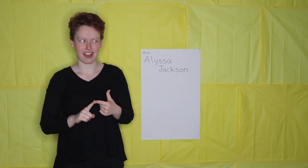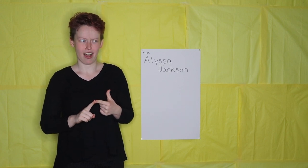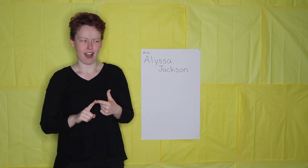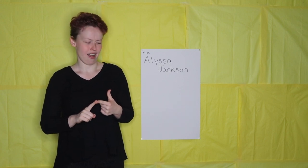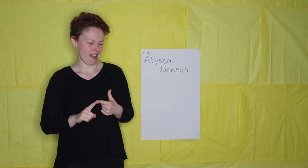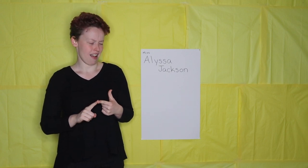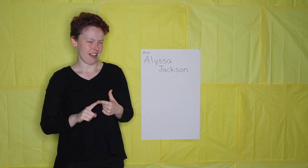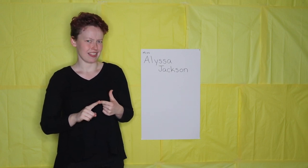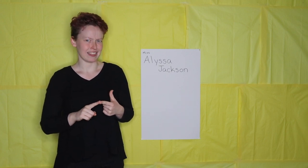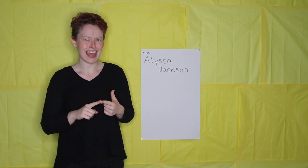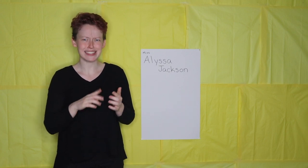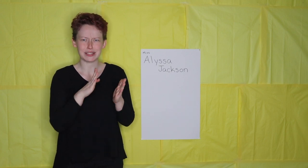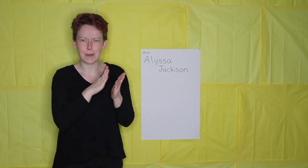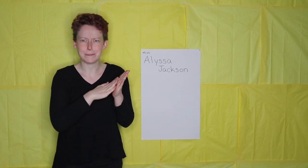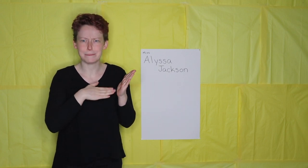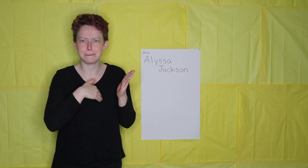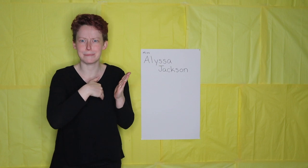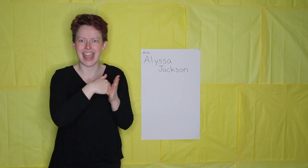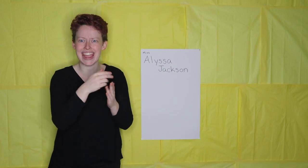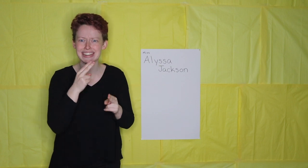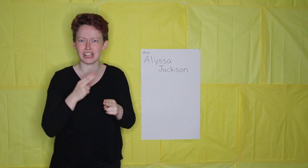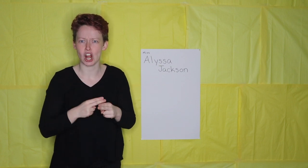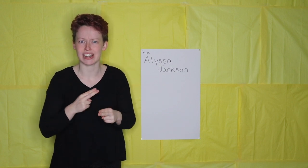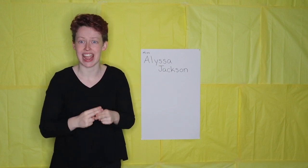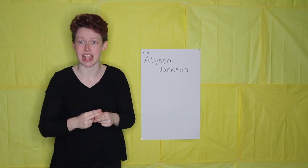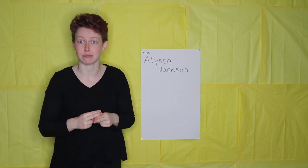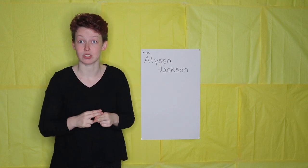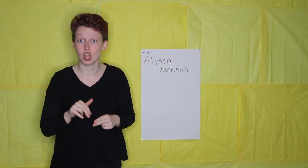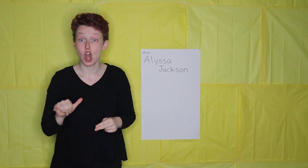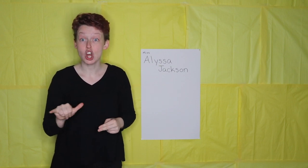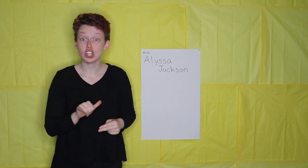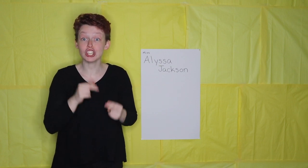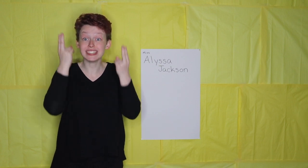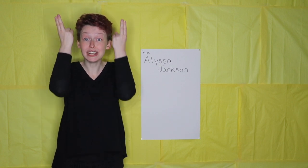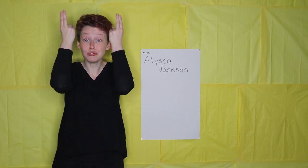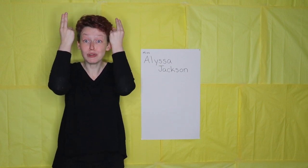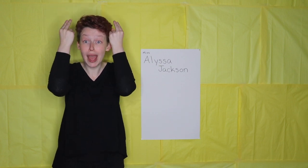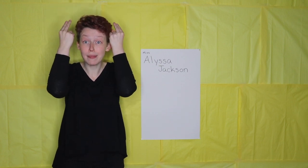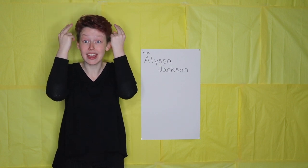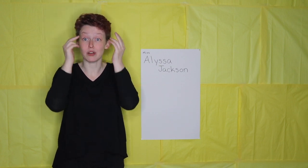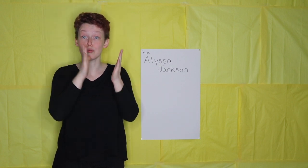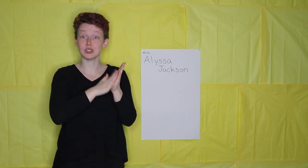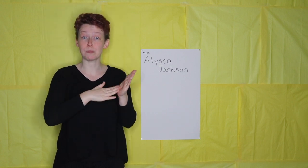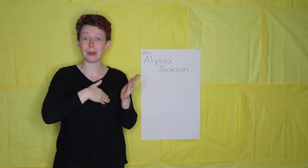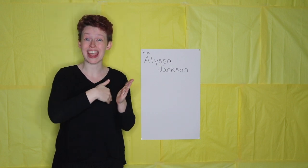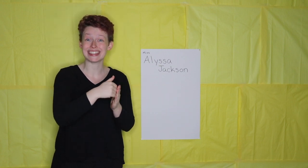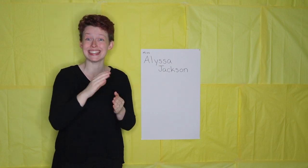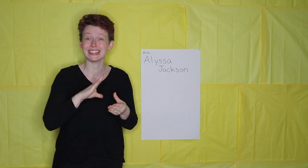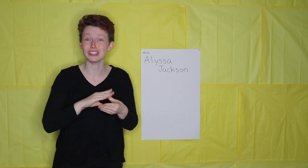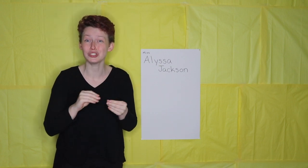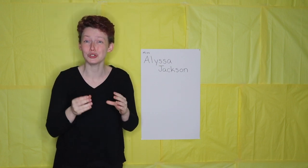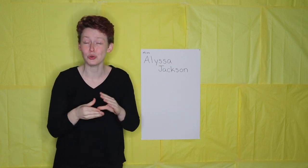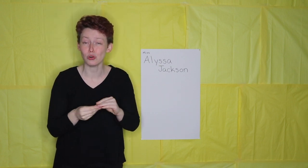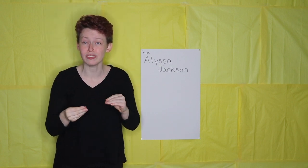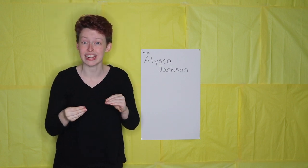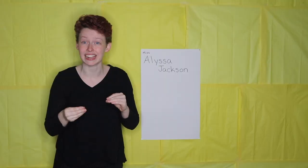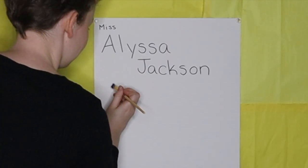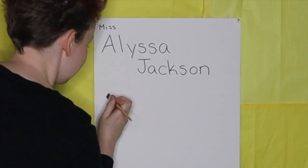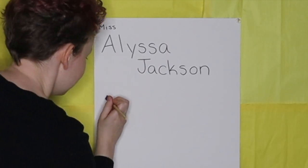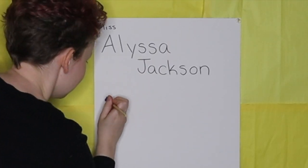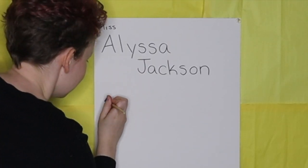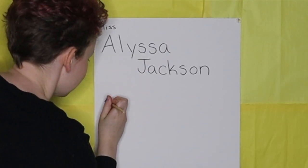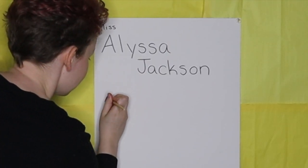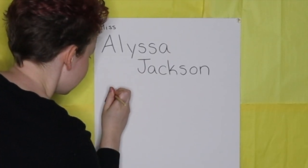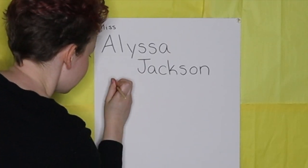Next, let's paint our names. Just like Rabbit was painting in the story.